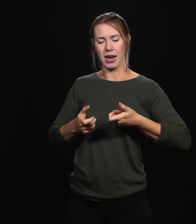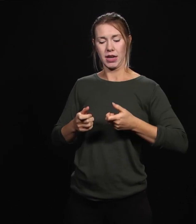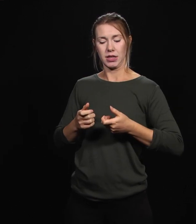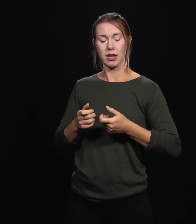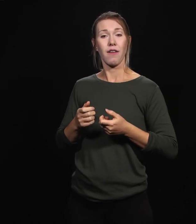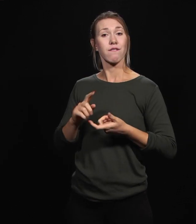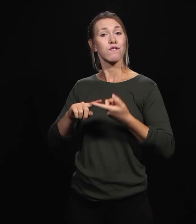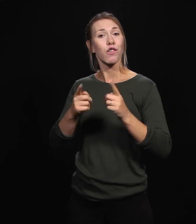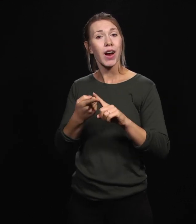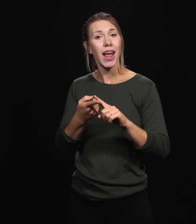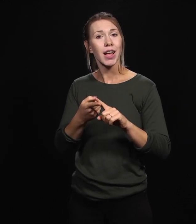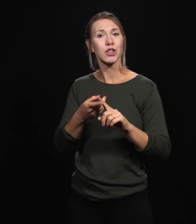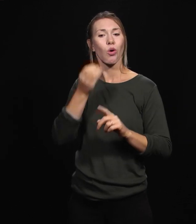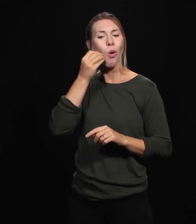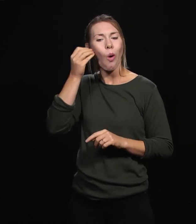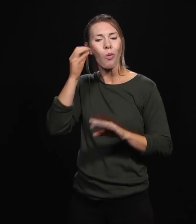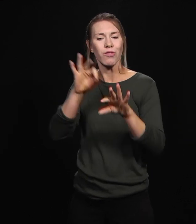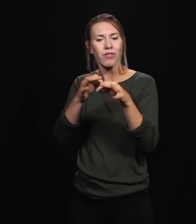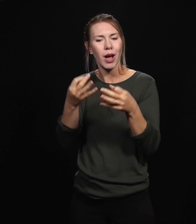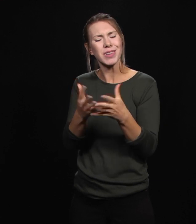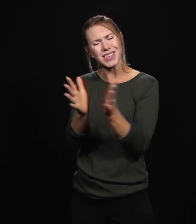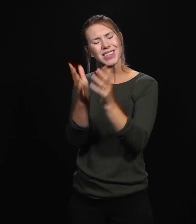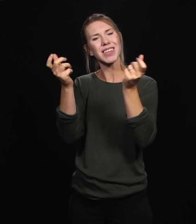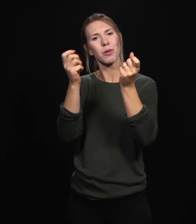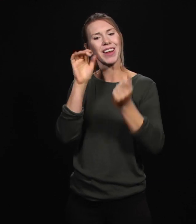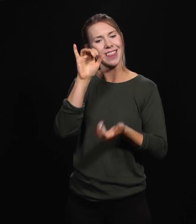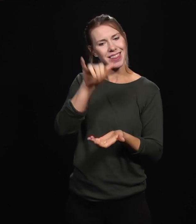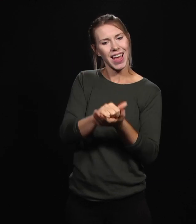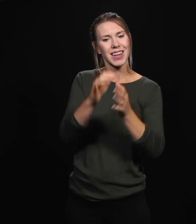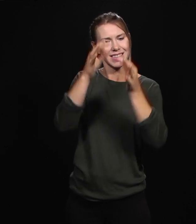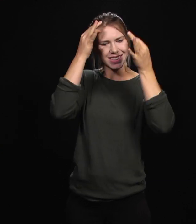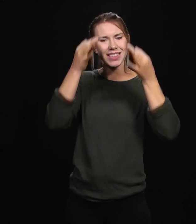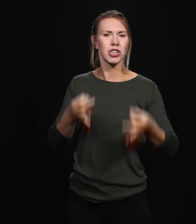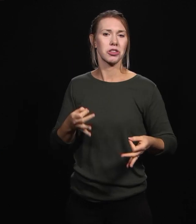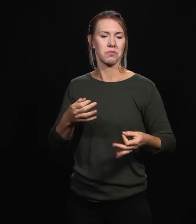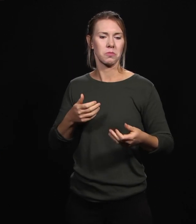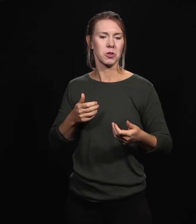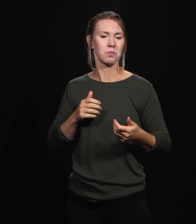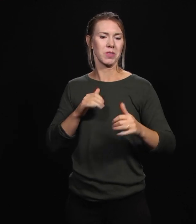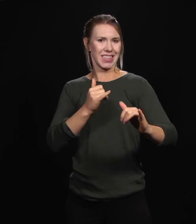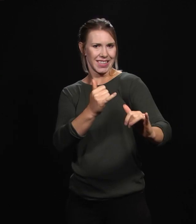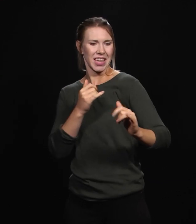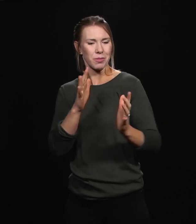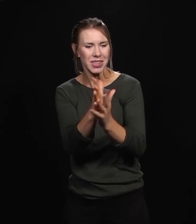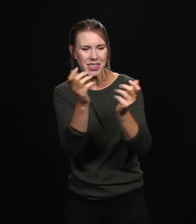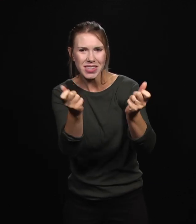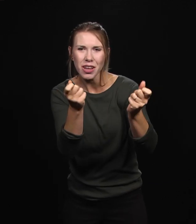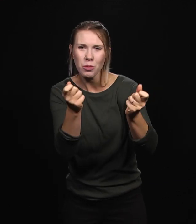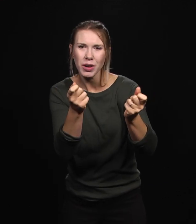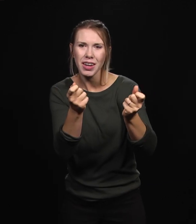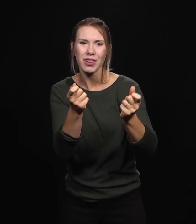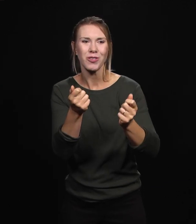friends or family, I want you to celebrate that decision. We're celebrating with you today, but we want to know that you made that decision.